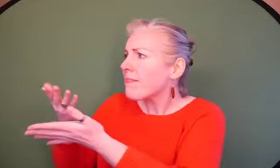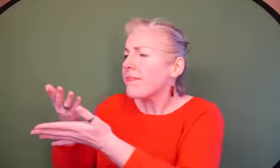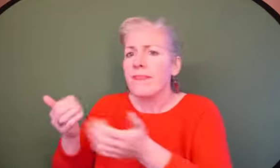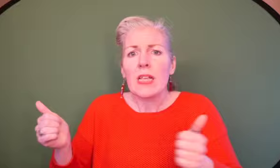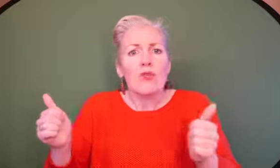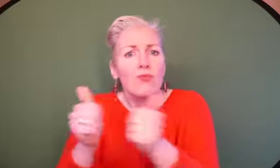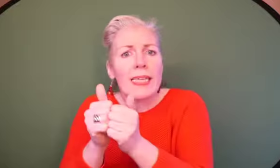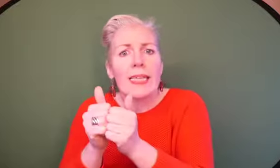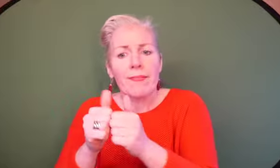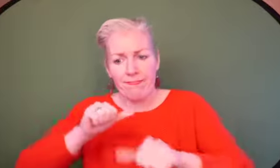the day.